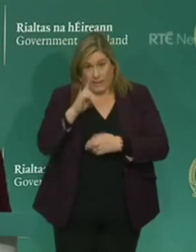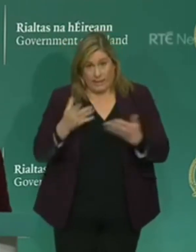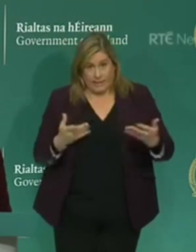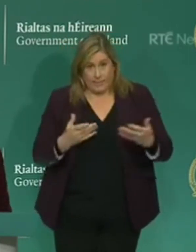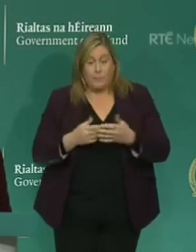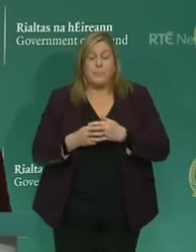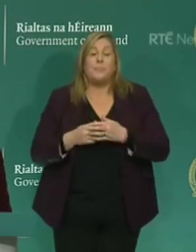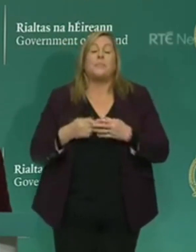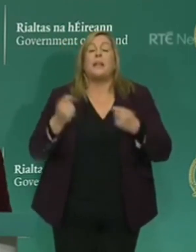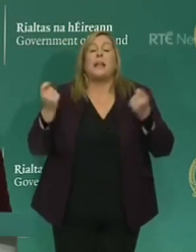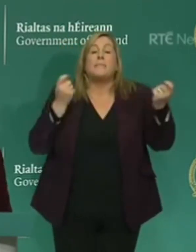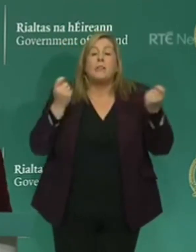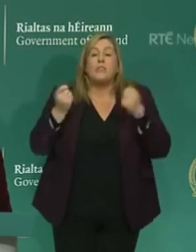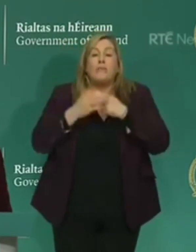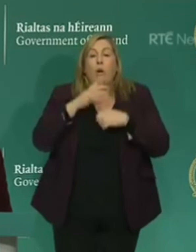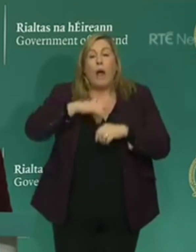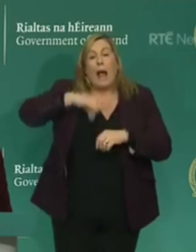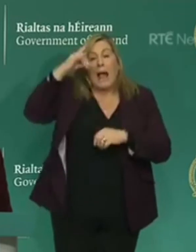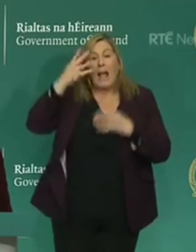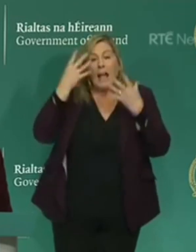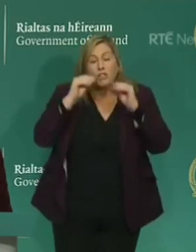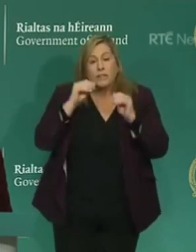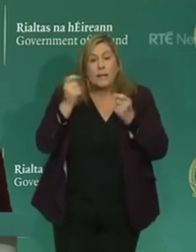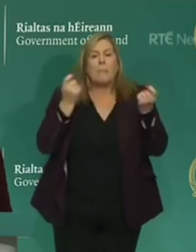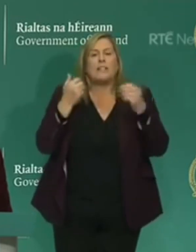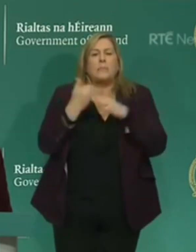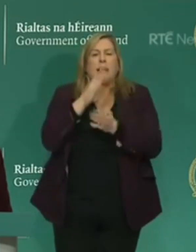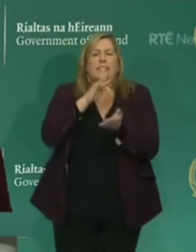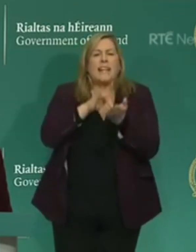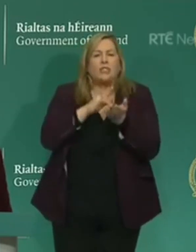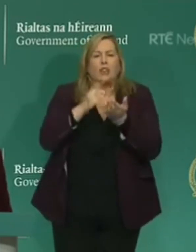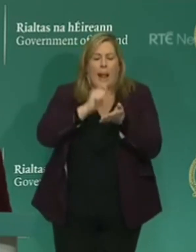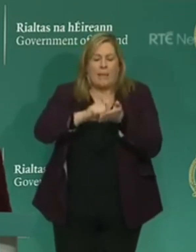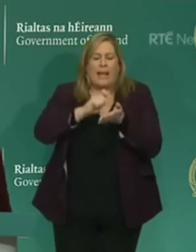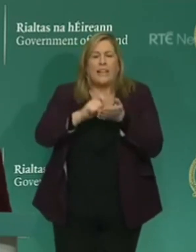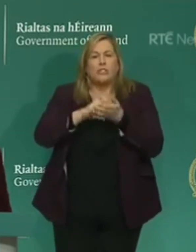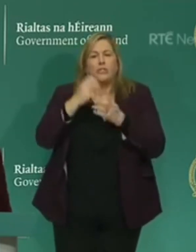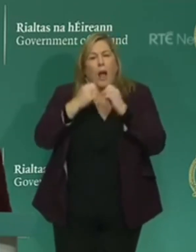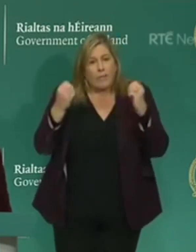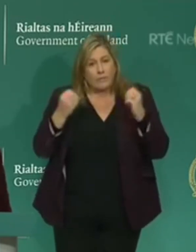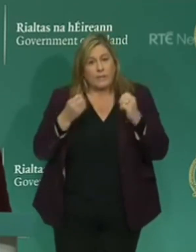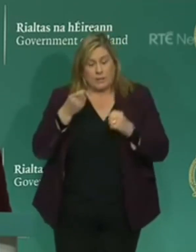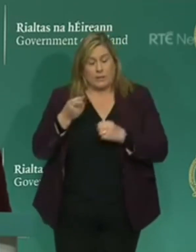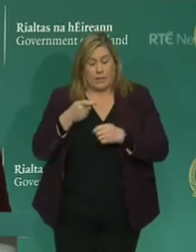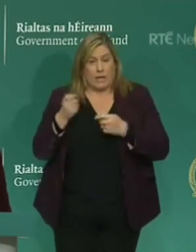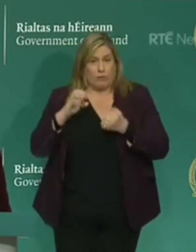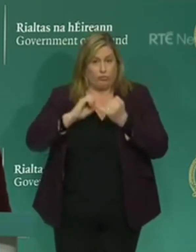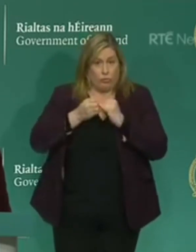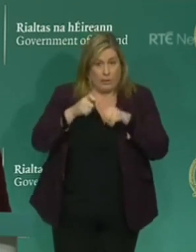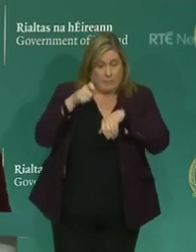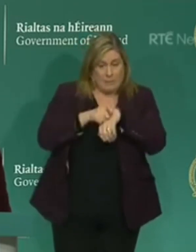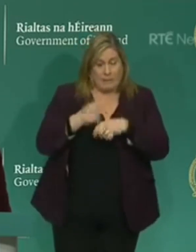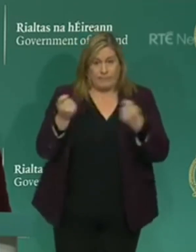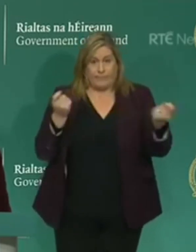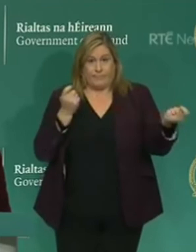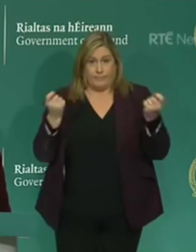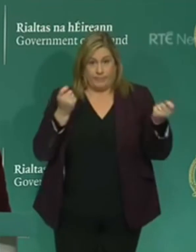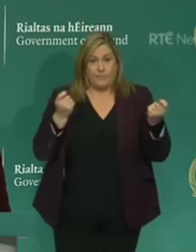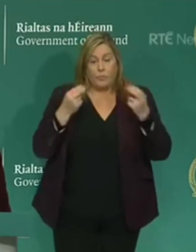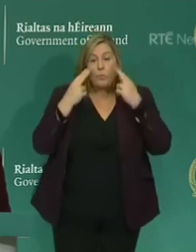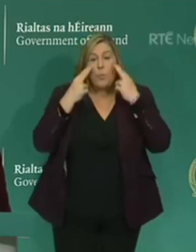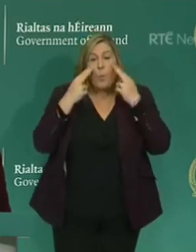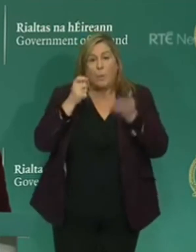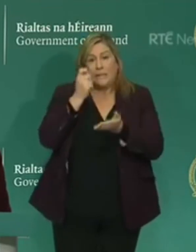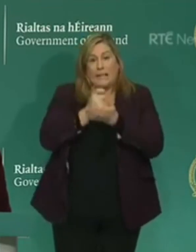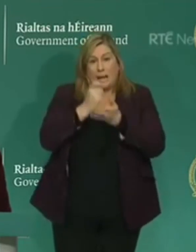higher education, managed by the Central Applications Office, will operate as closely as possible to the usual time frame for offers,